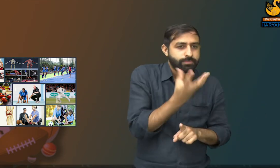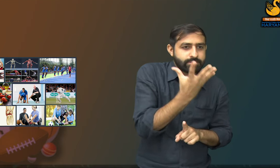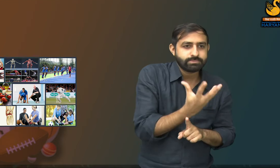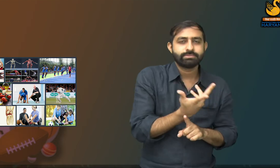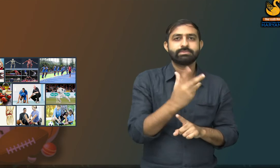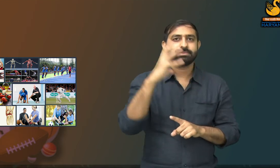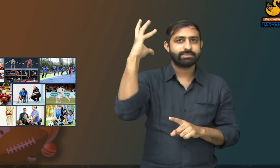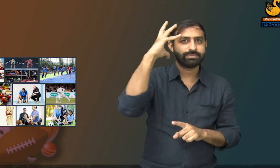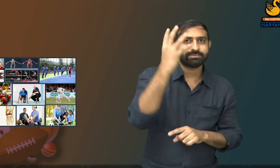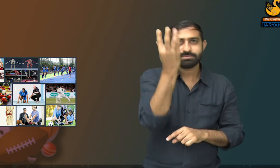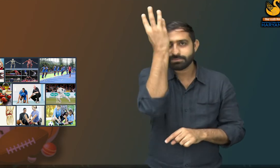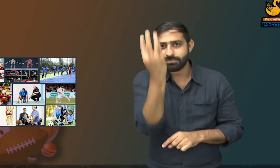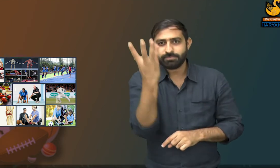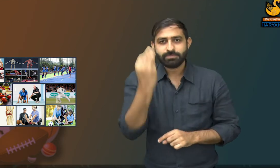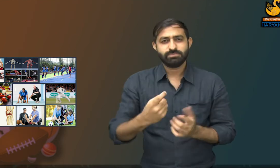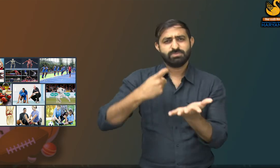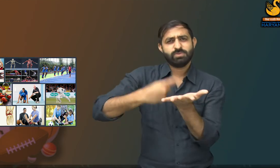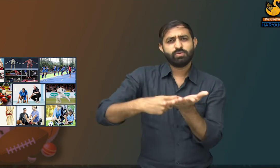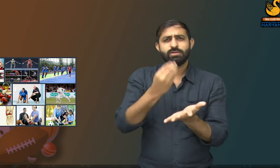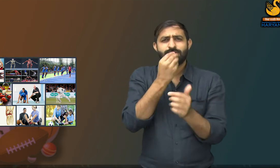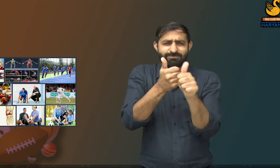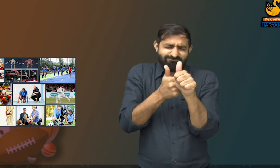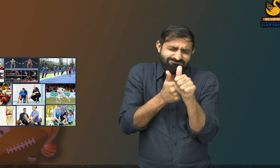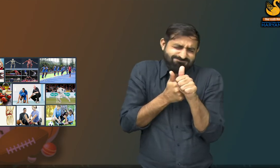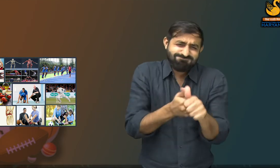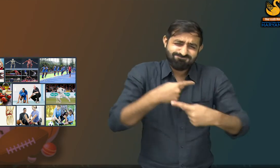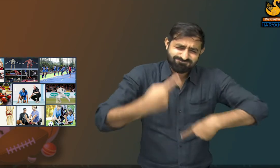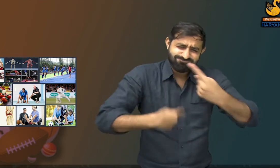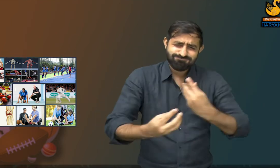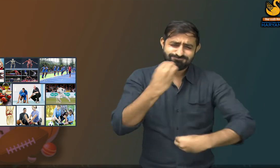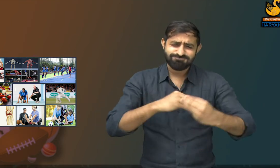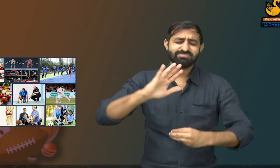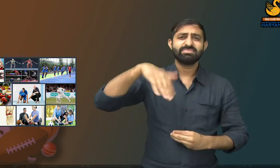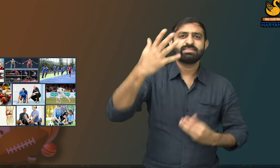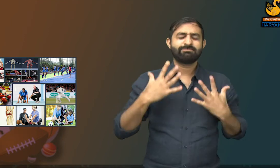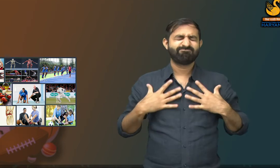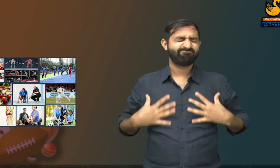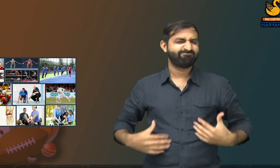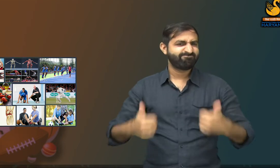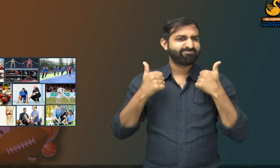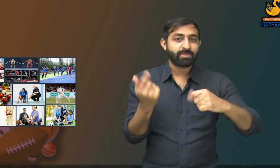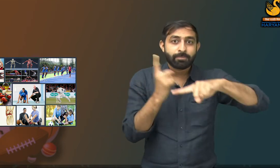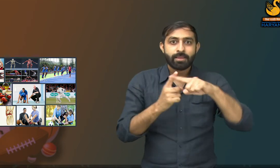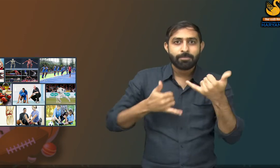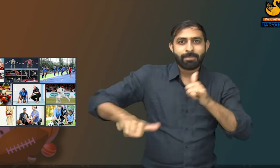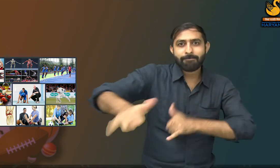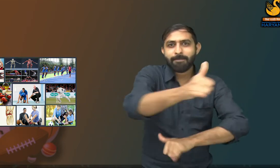Players should follow well-balanced and timely diet to be healthy, fit